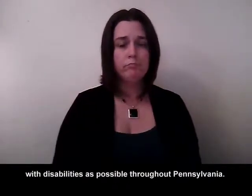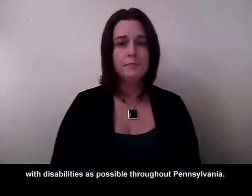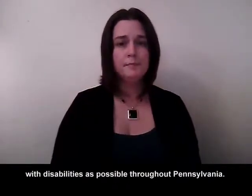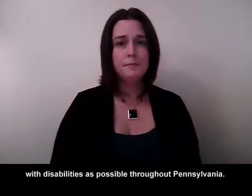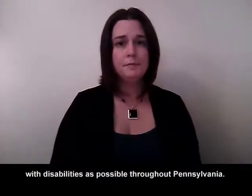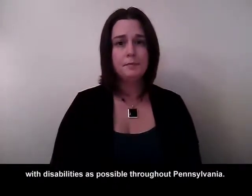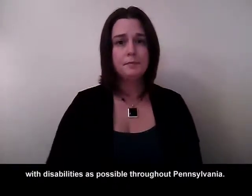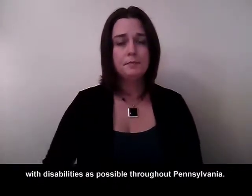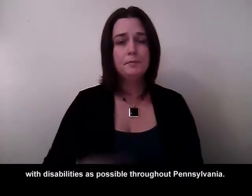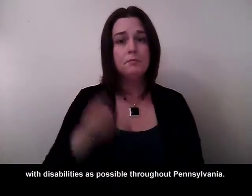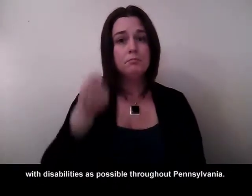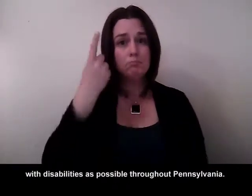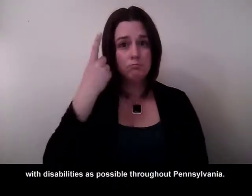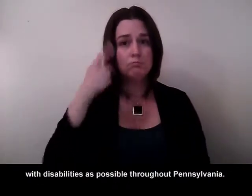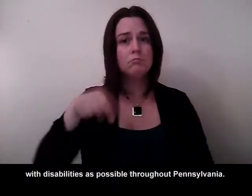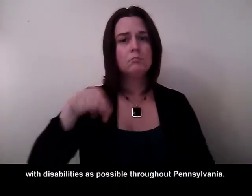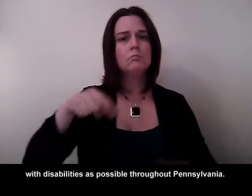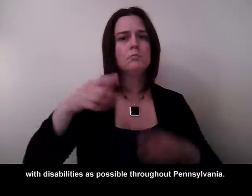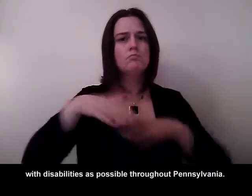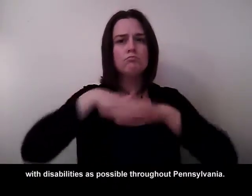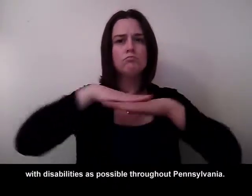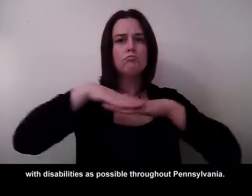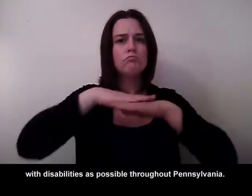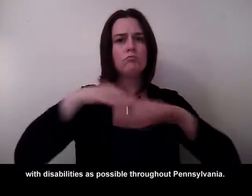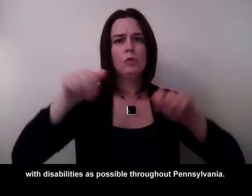disabilities as possible throughout Pennsylvania.